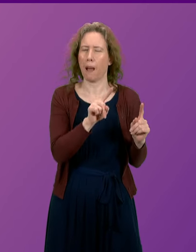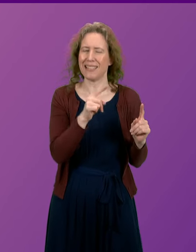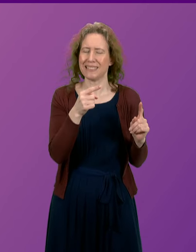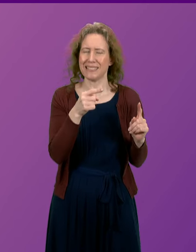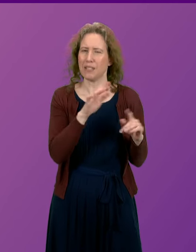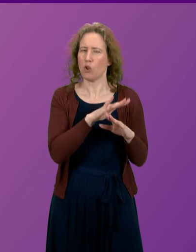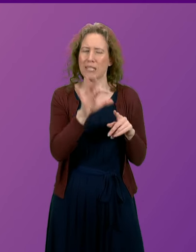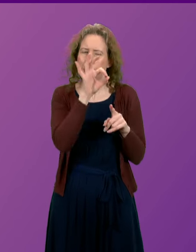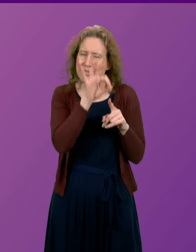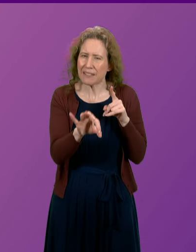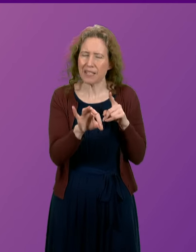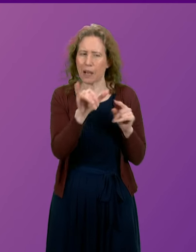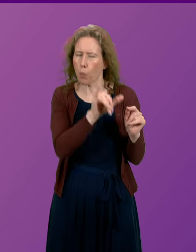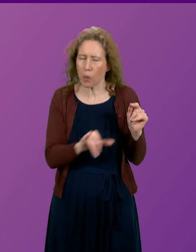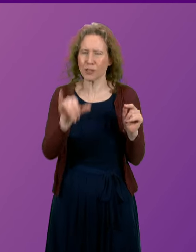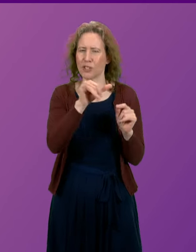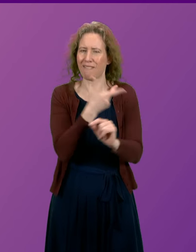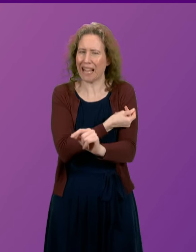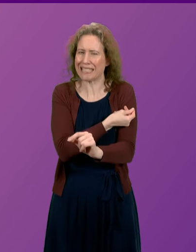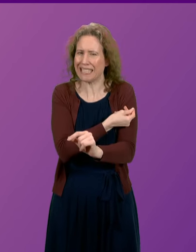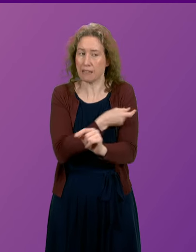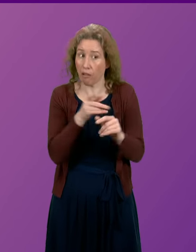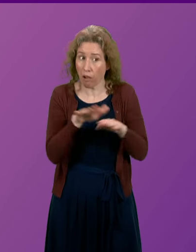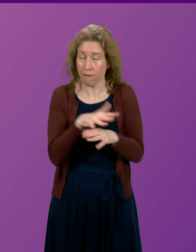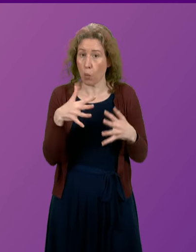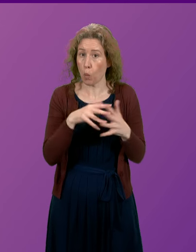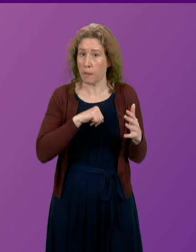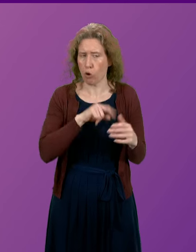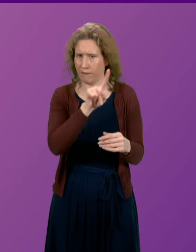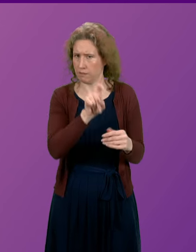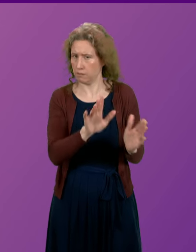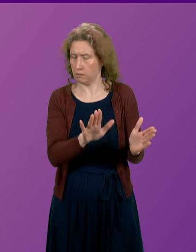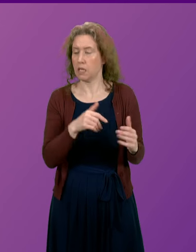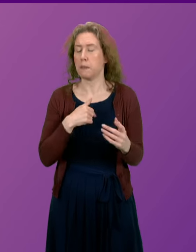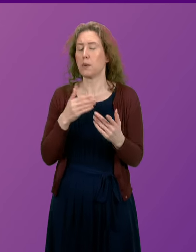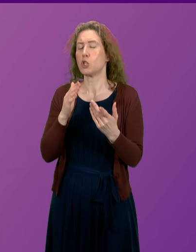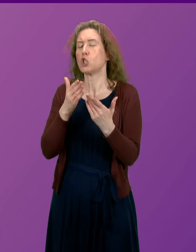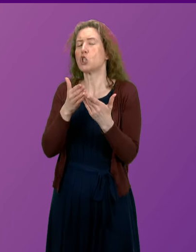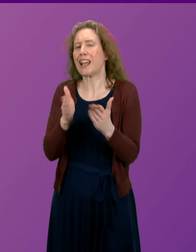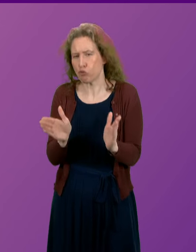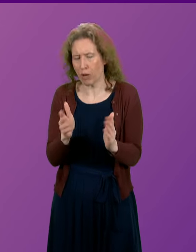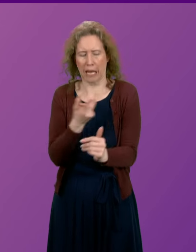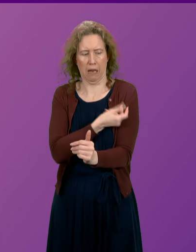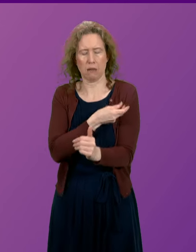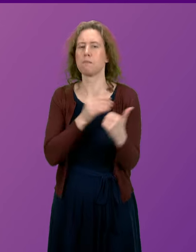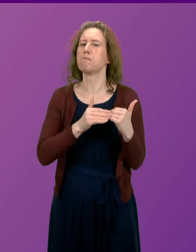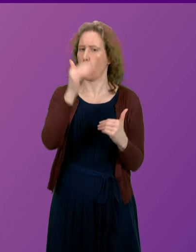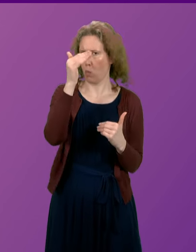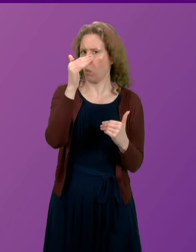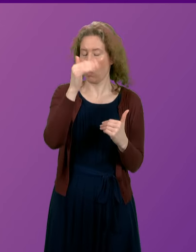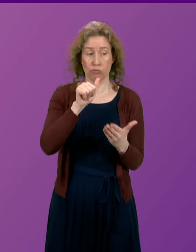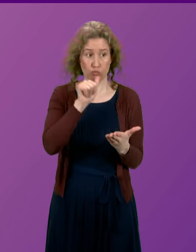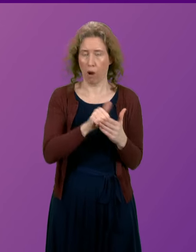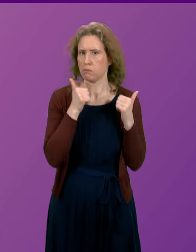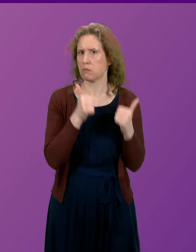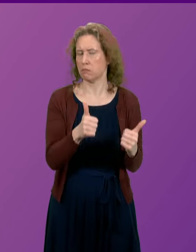don't think that's specific about pertussis. So I'll give Carol Malkin a specific answer. But generally on immunisation, the uptake is moving in the